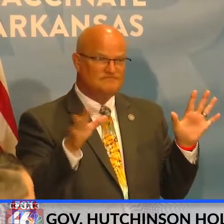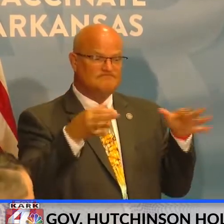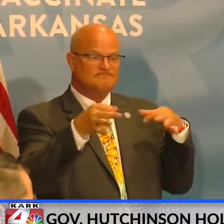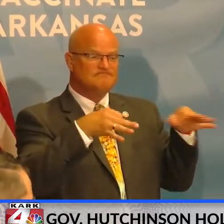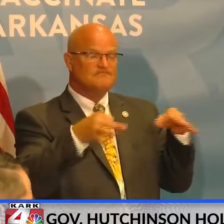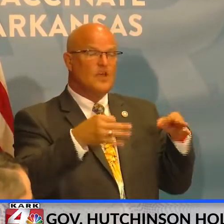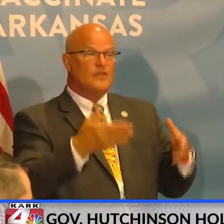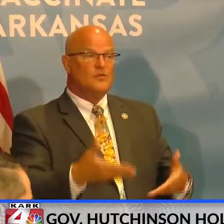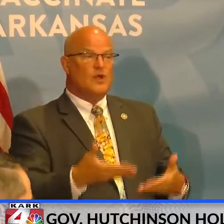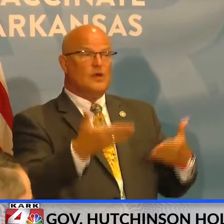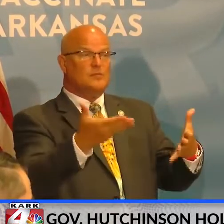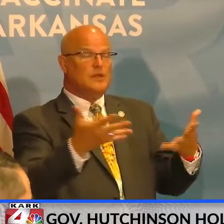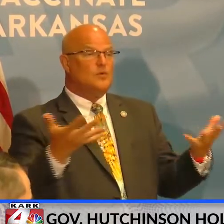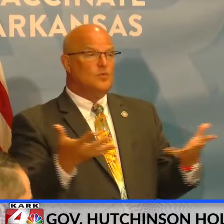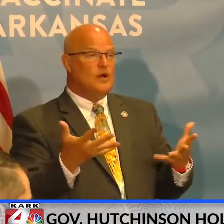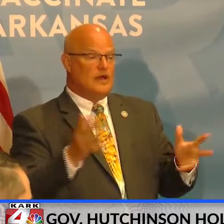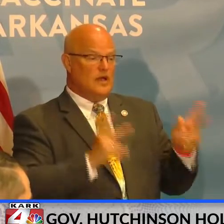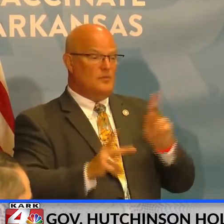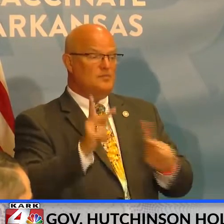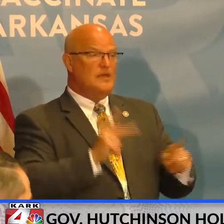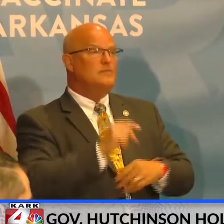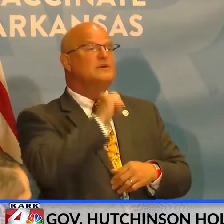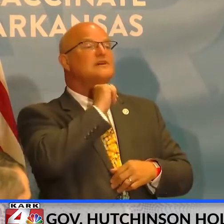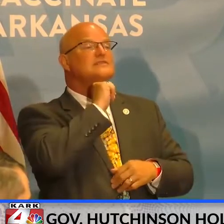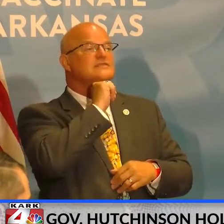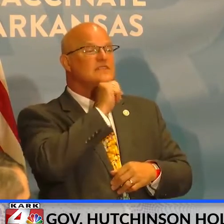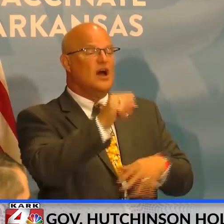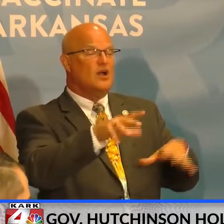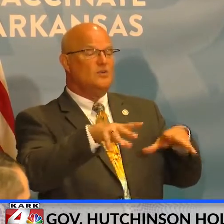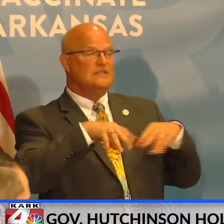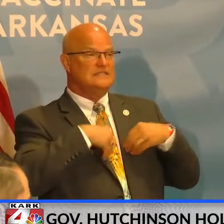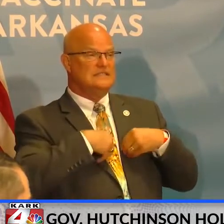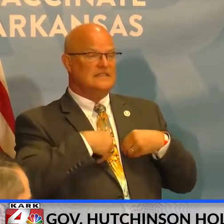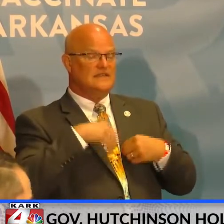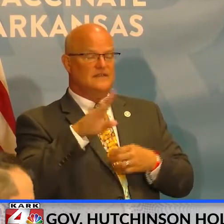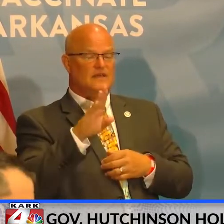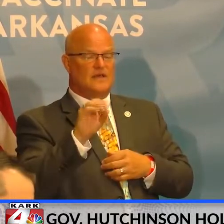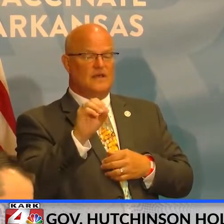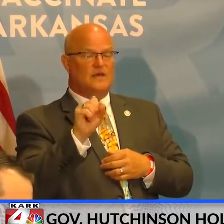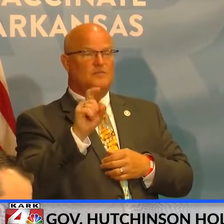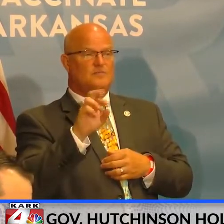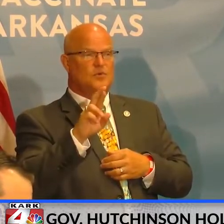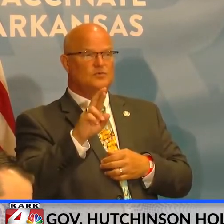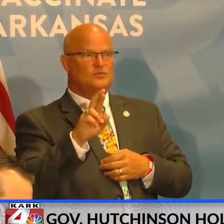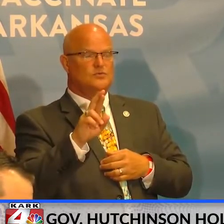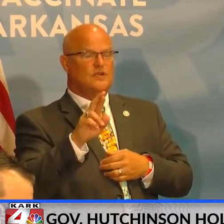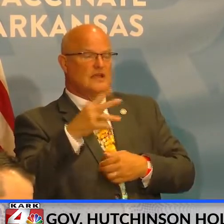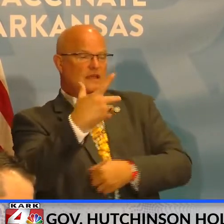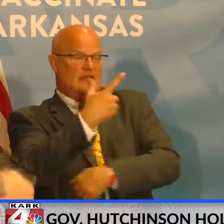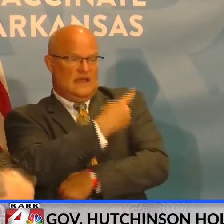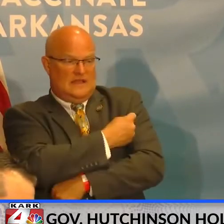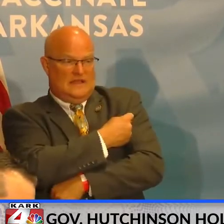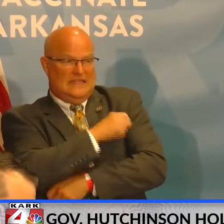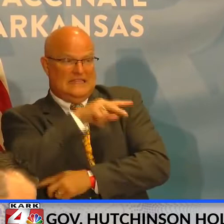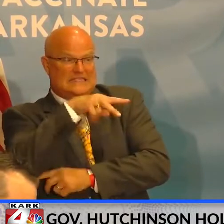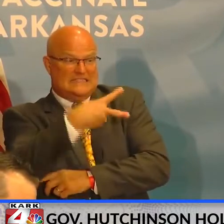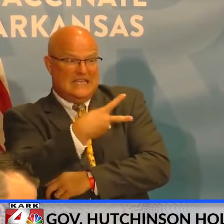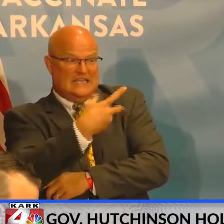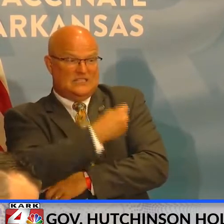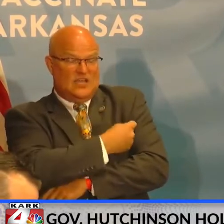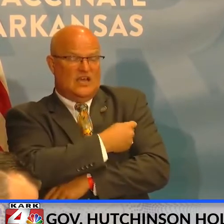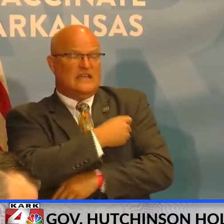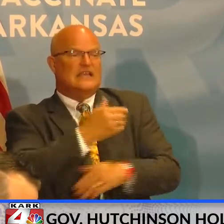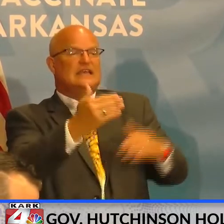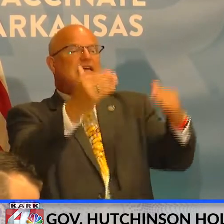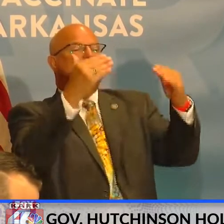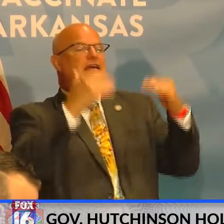recommendation is that individuals not receive their booster until eight months after the second dose. And there's a reason